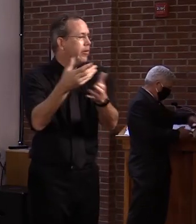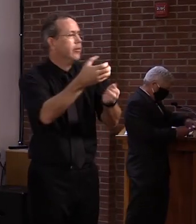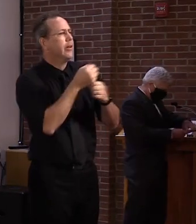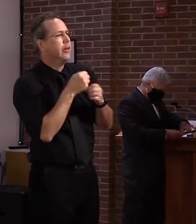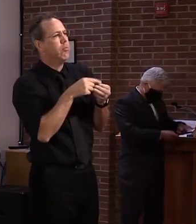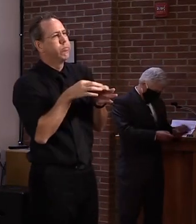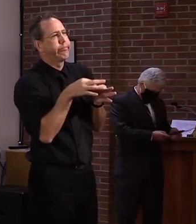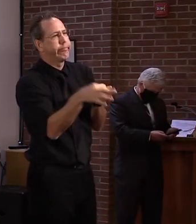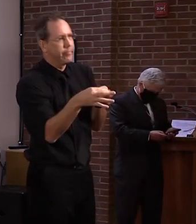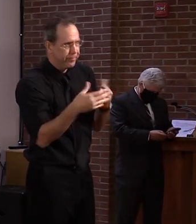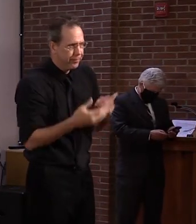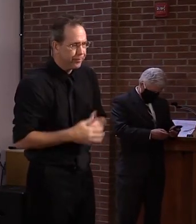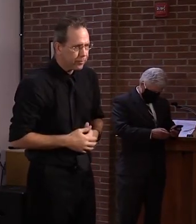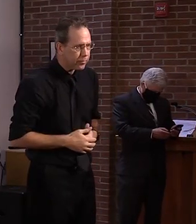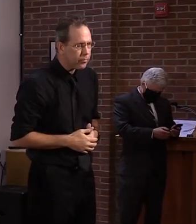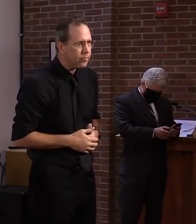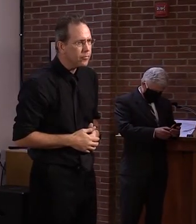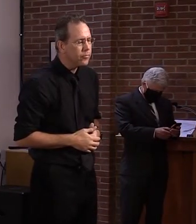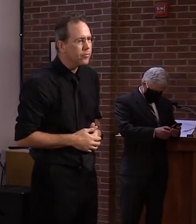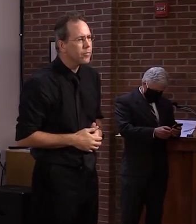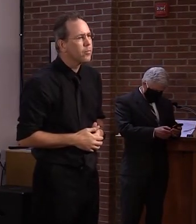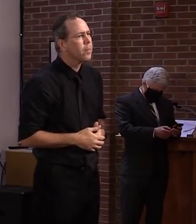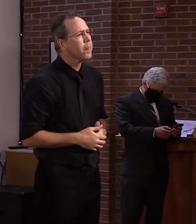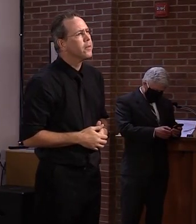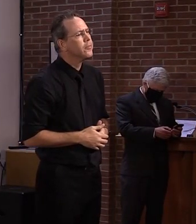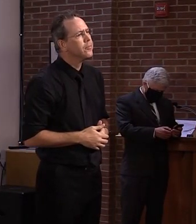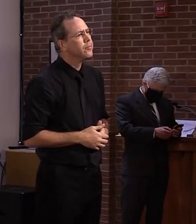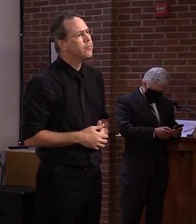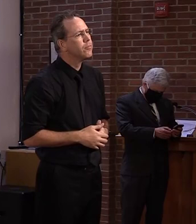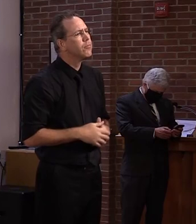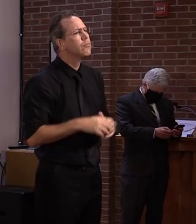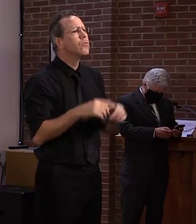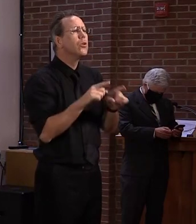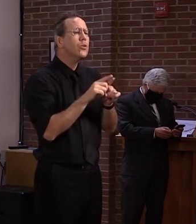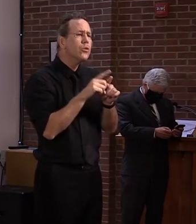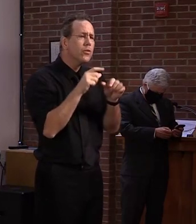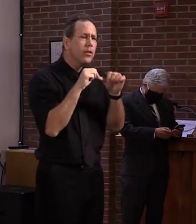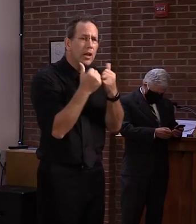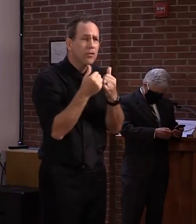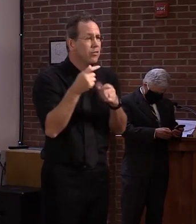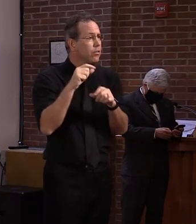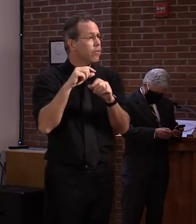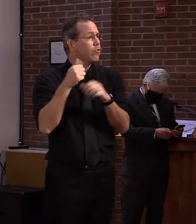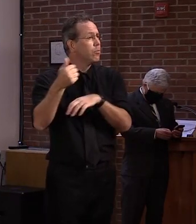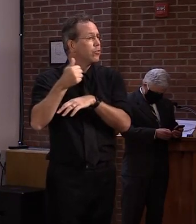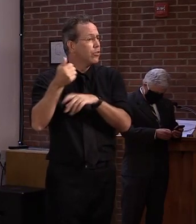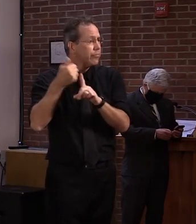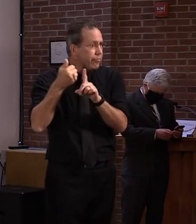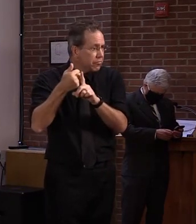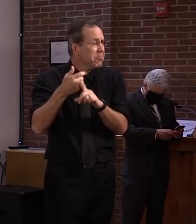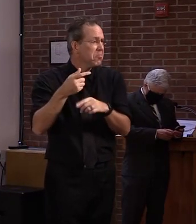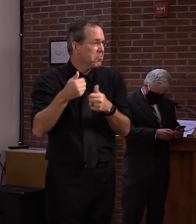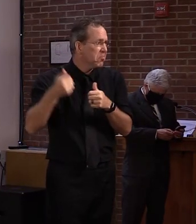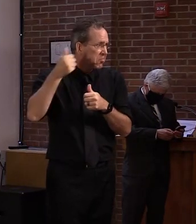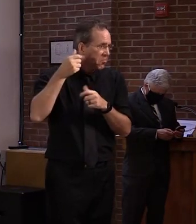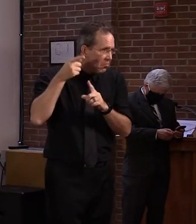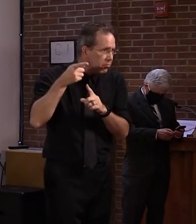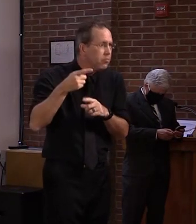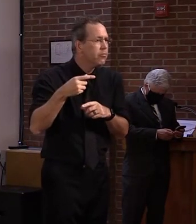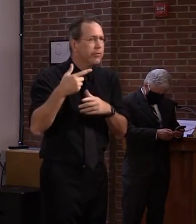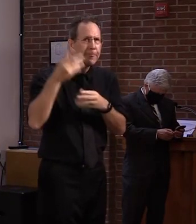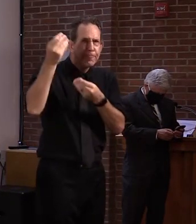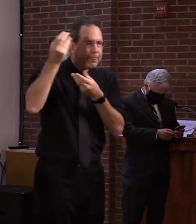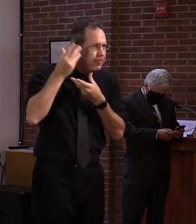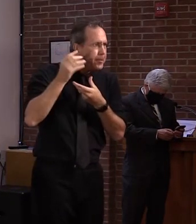agency of transportation, our parent agency, reallocated